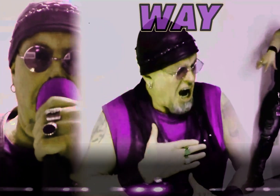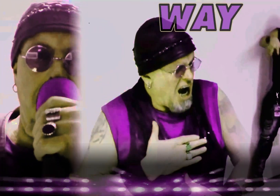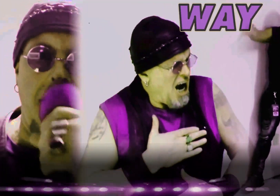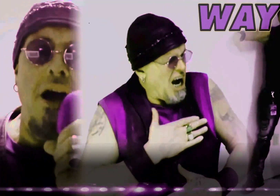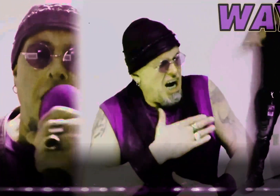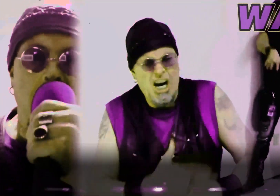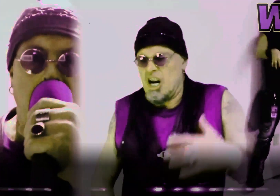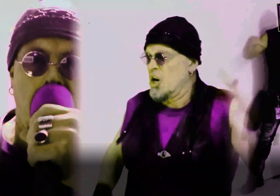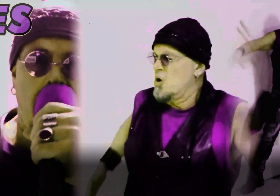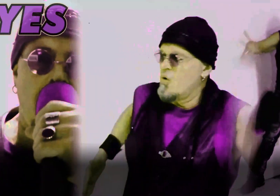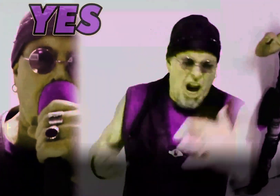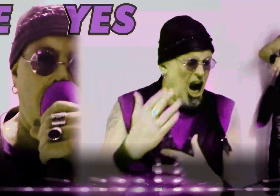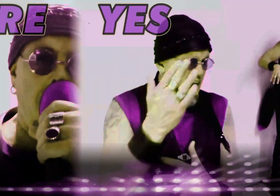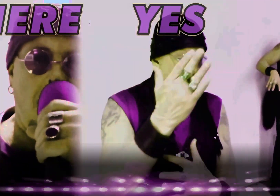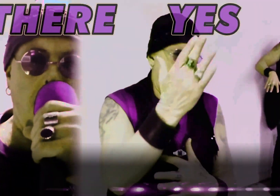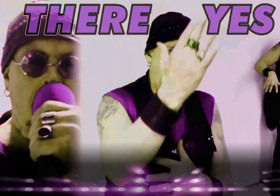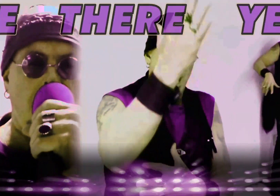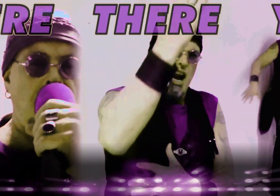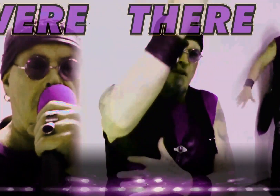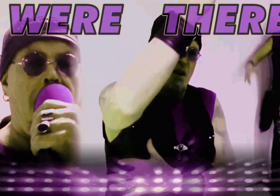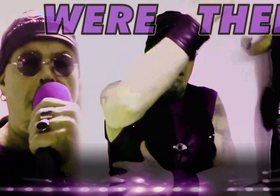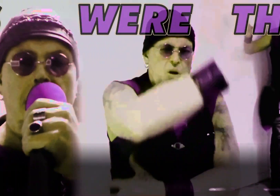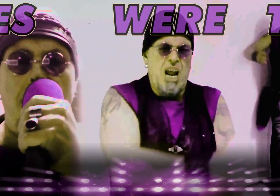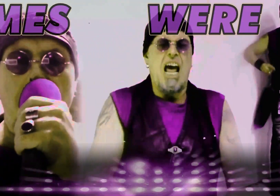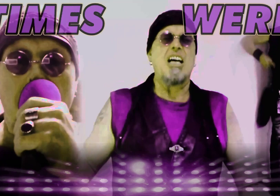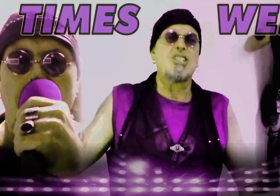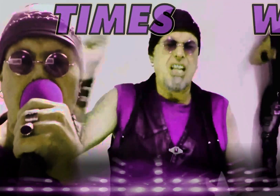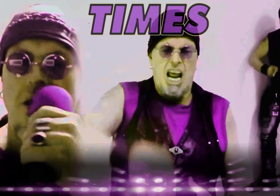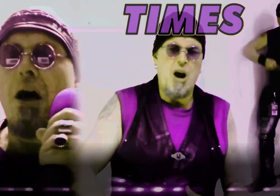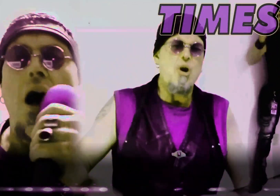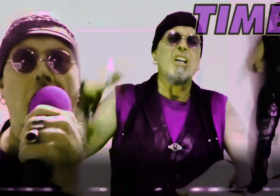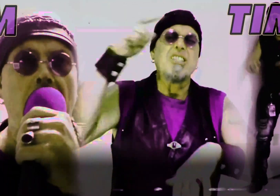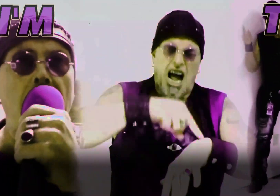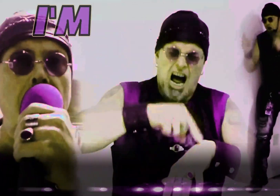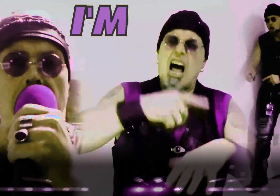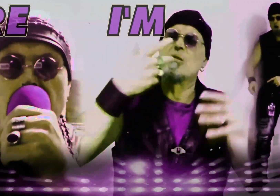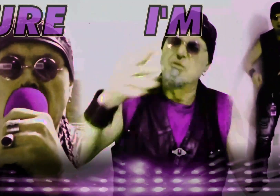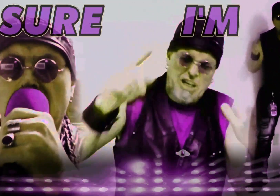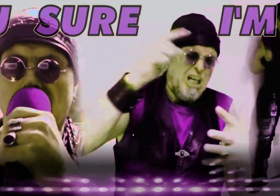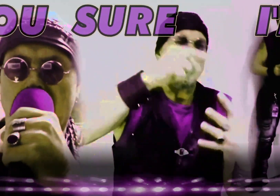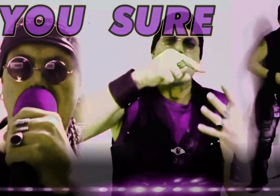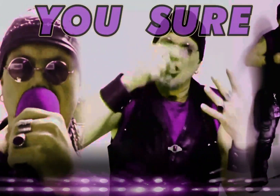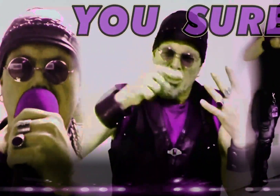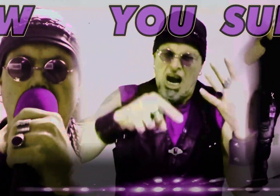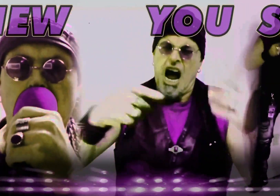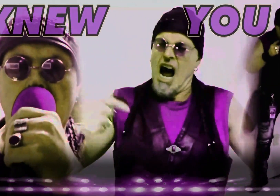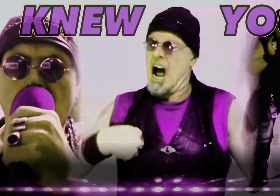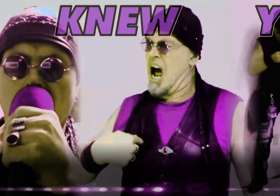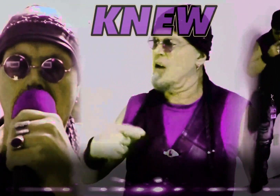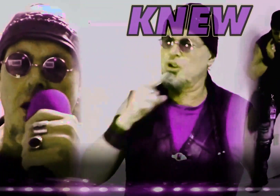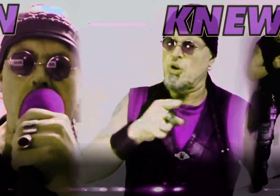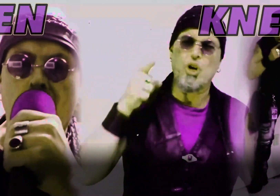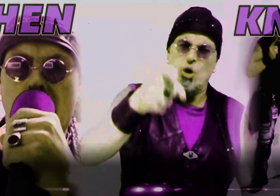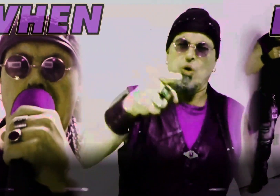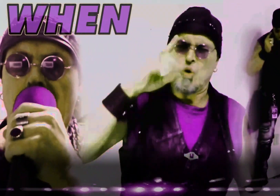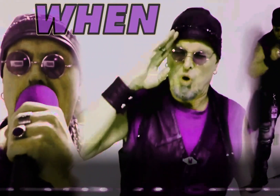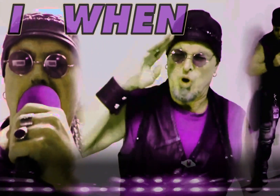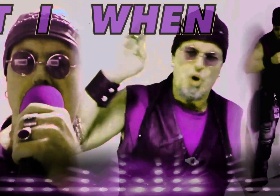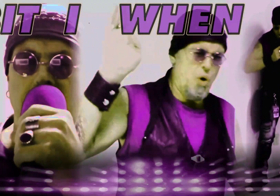Yes, there were times, I'm sure you knew When I